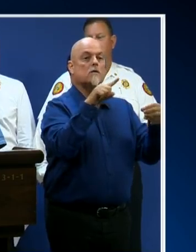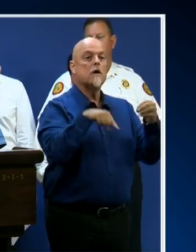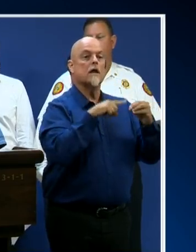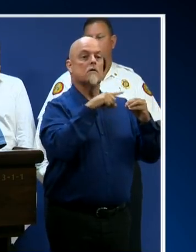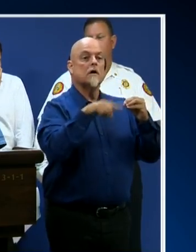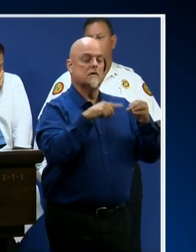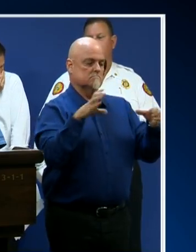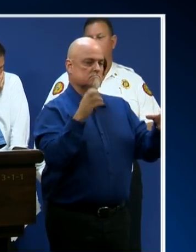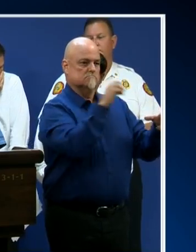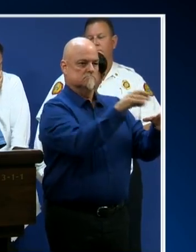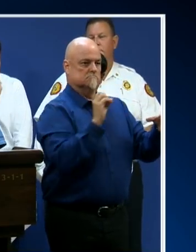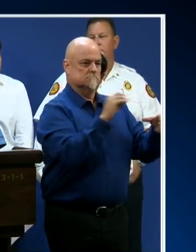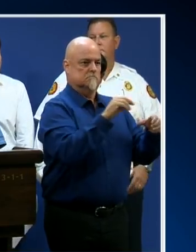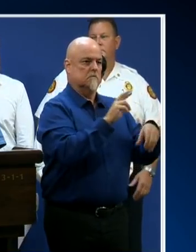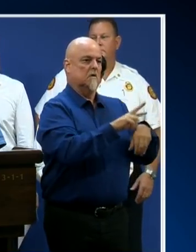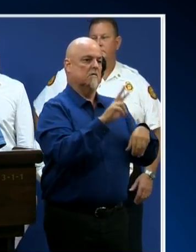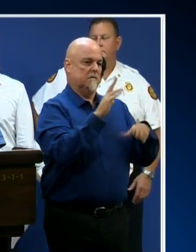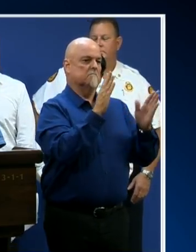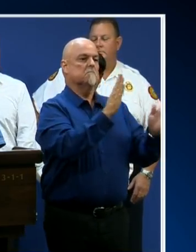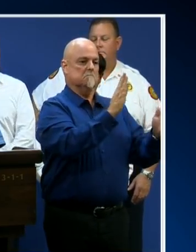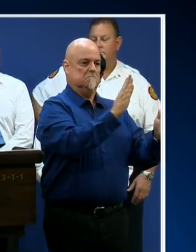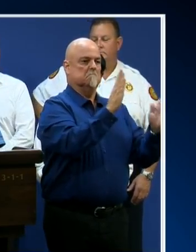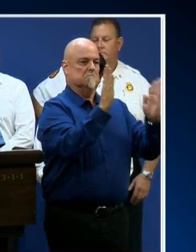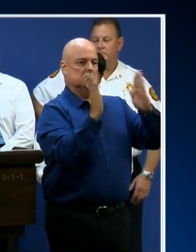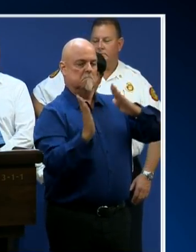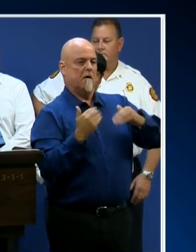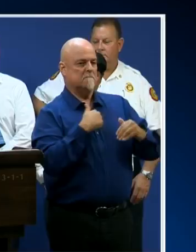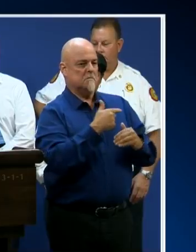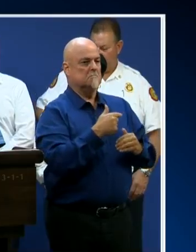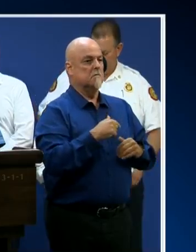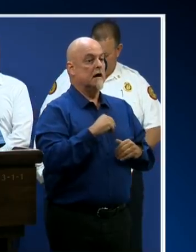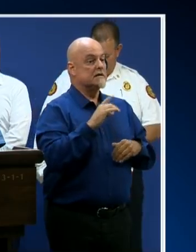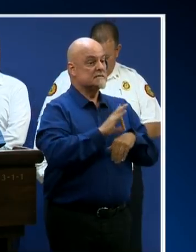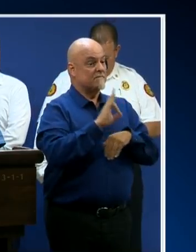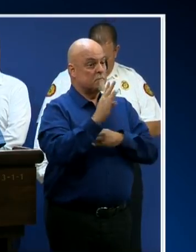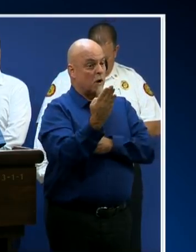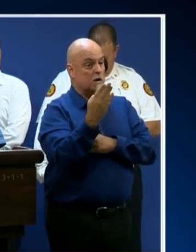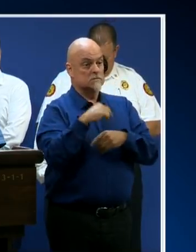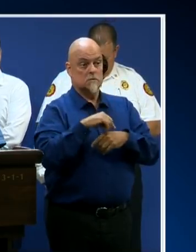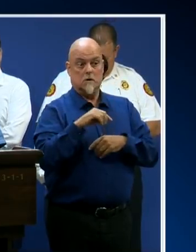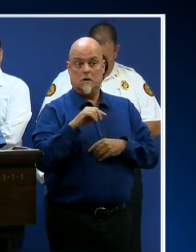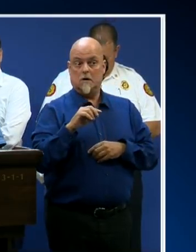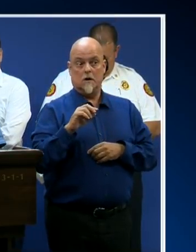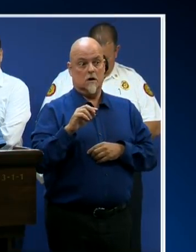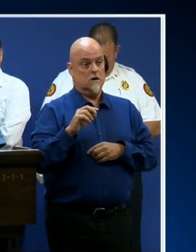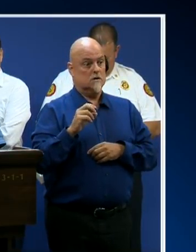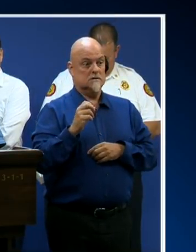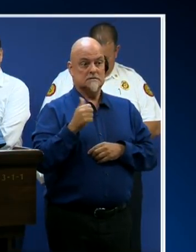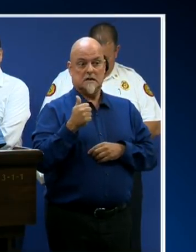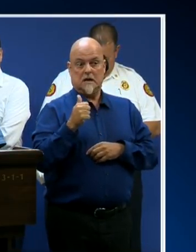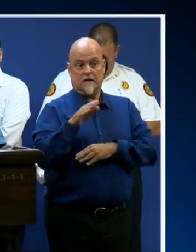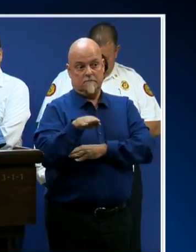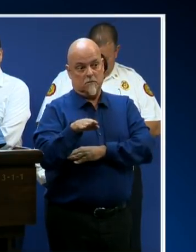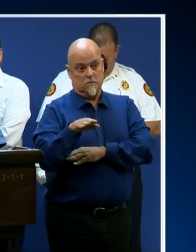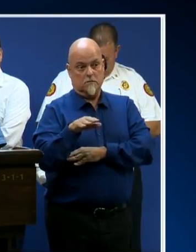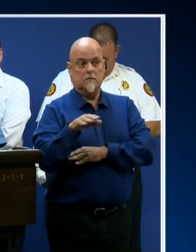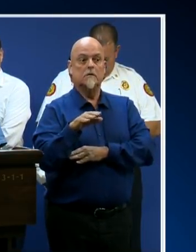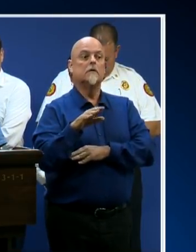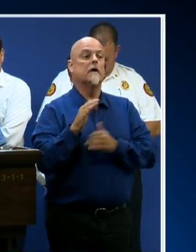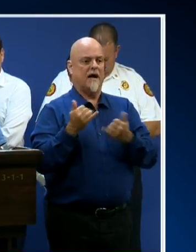we will have extended operating hours of 7 a.m. to 7 p.m. effective today until Friday, September the 8th.